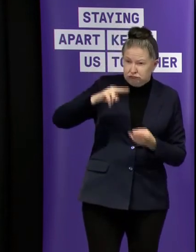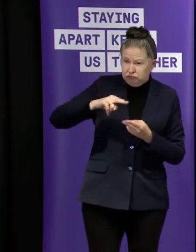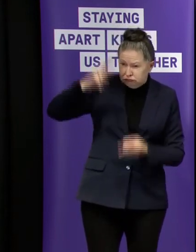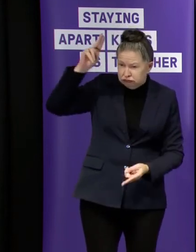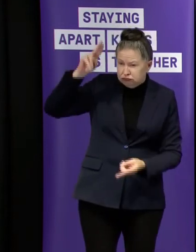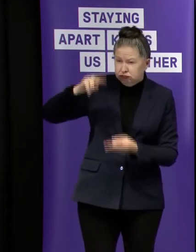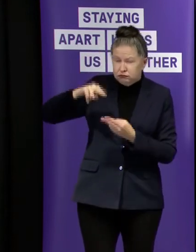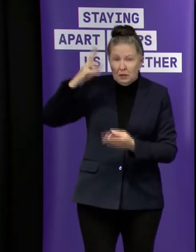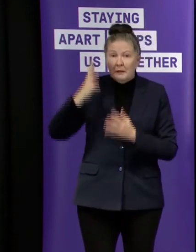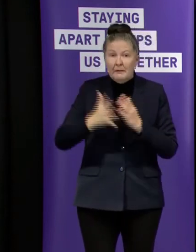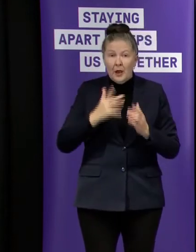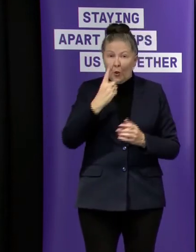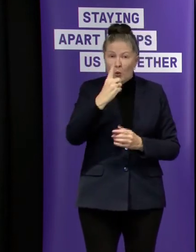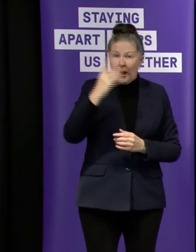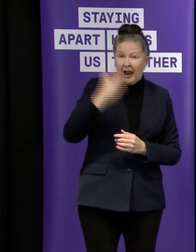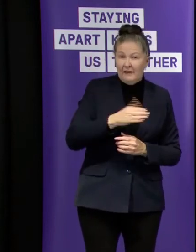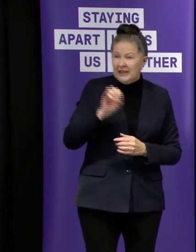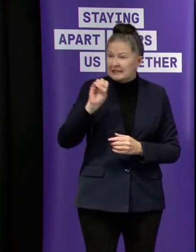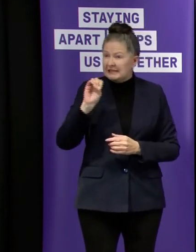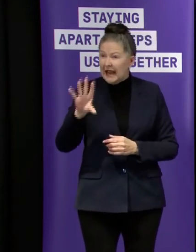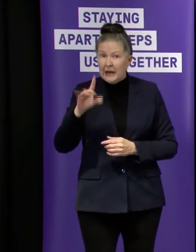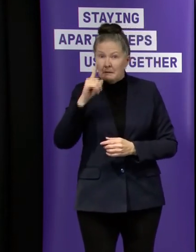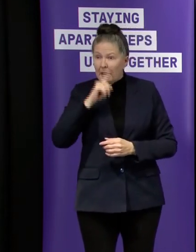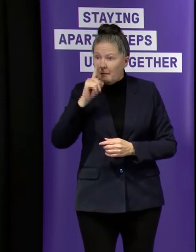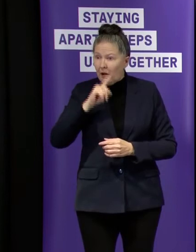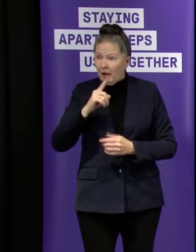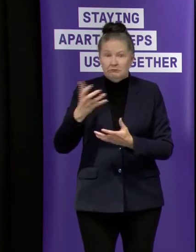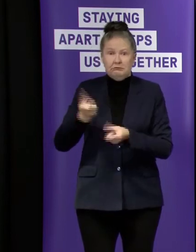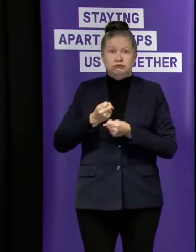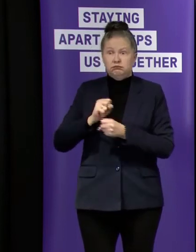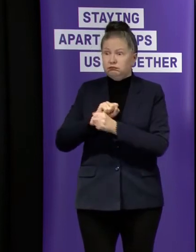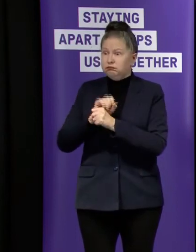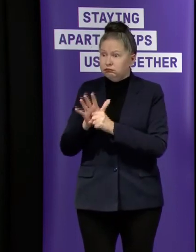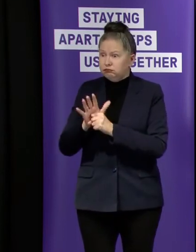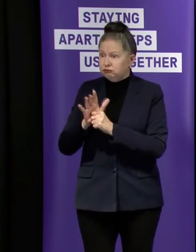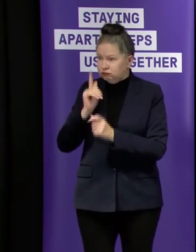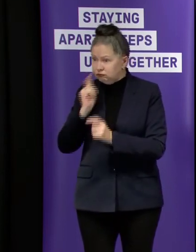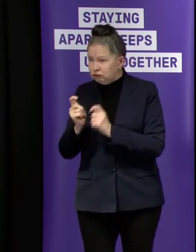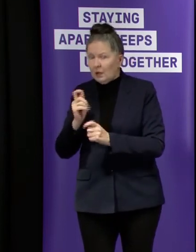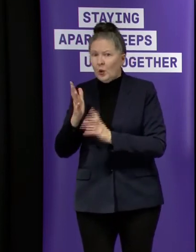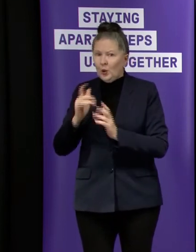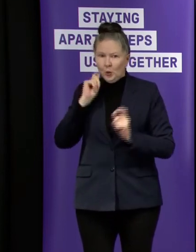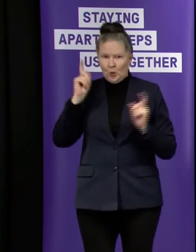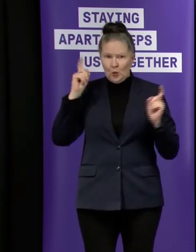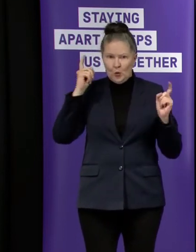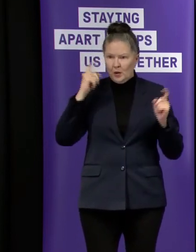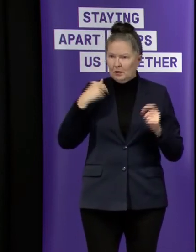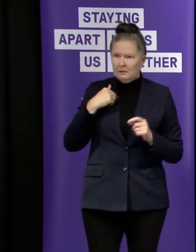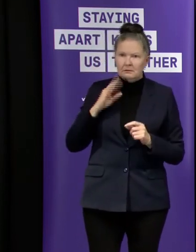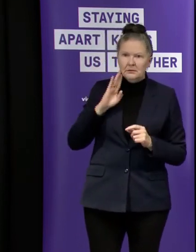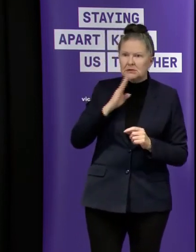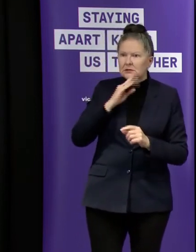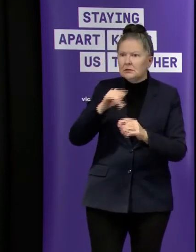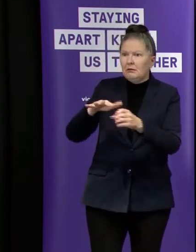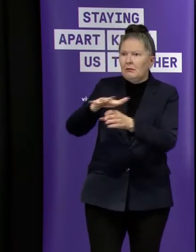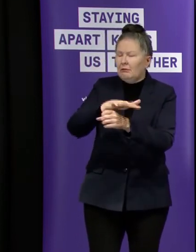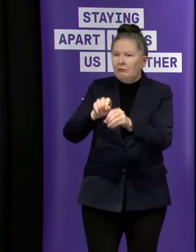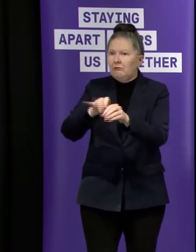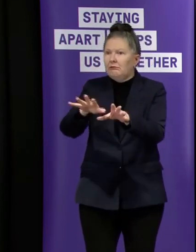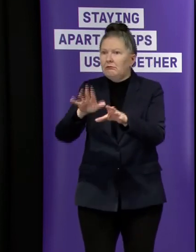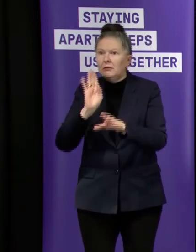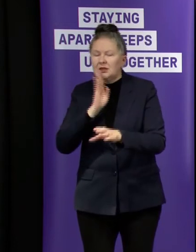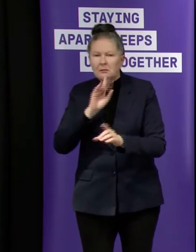is tested that um you know then uh if they're positive then we'd be worried that there's a there's a iceberg that we're missing but um